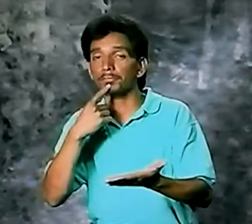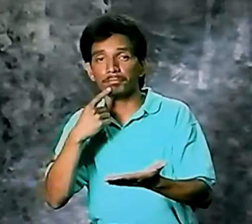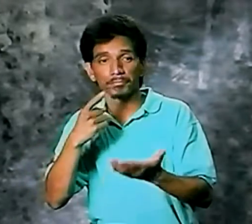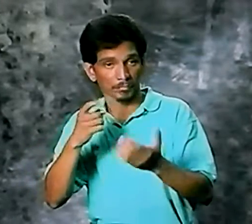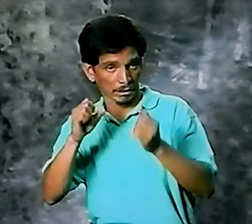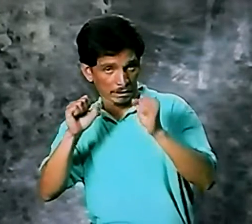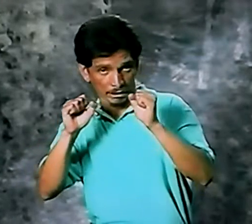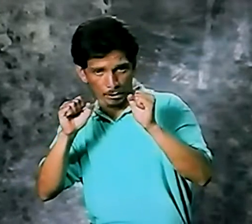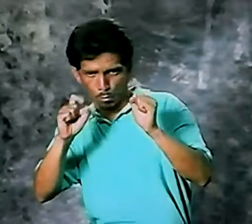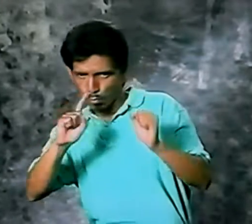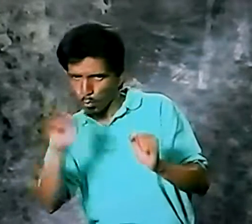and she says,